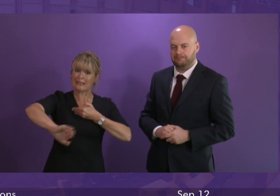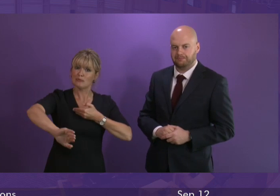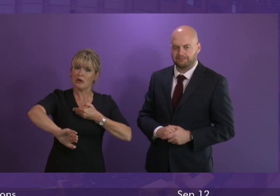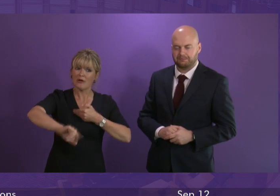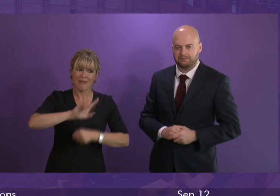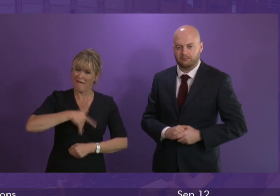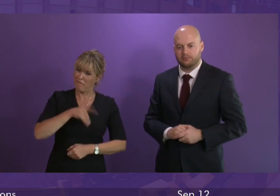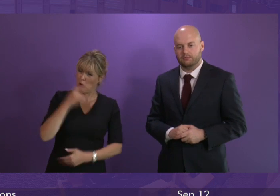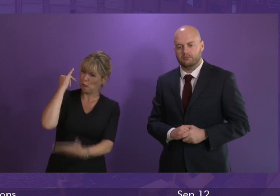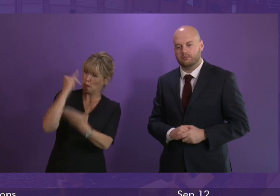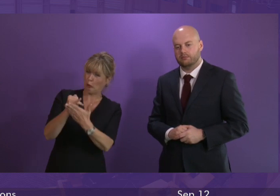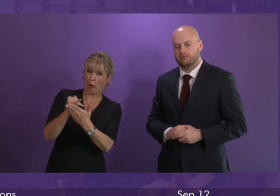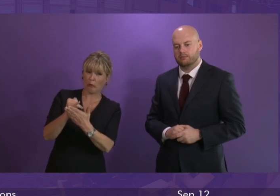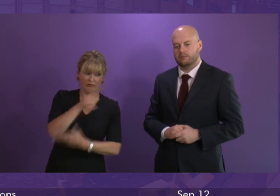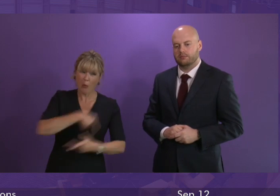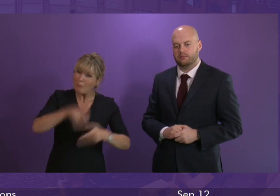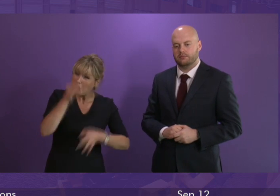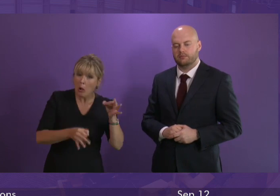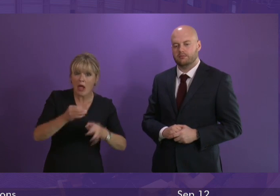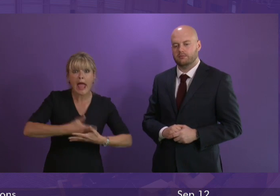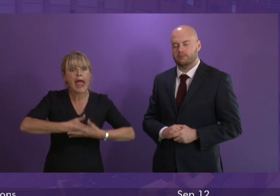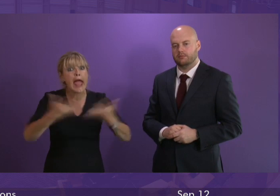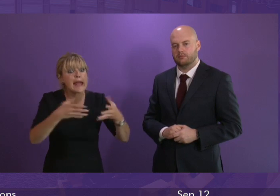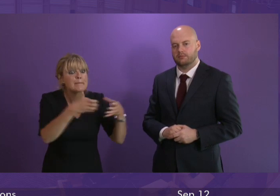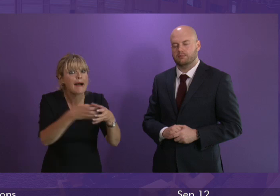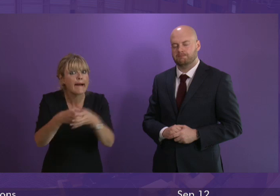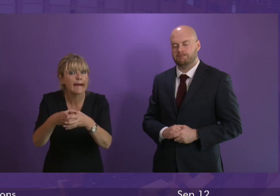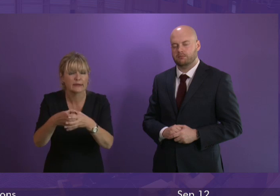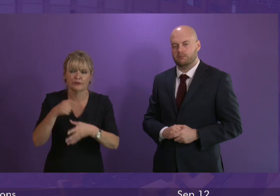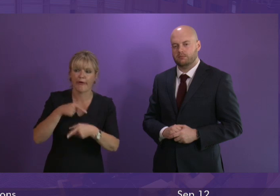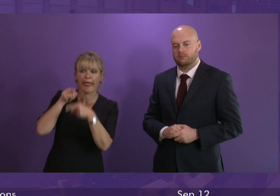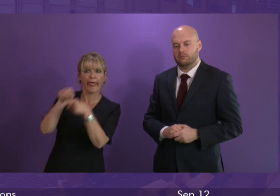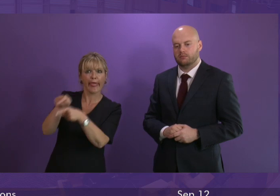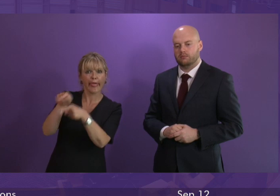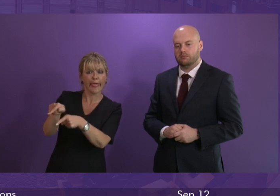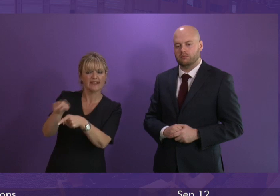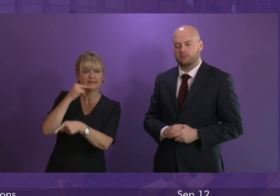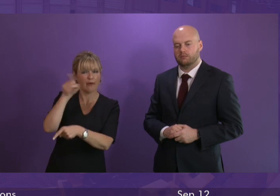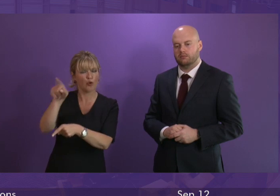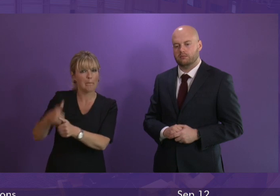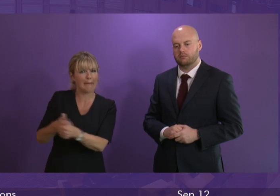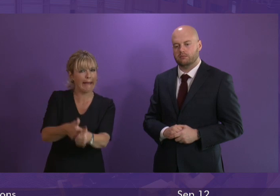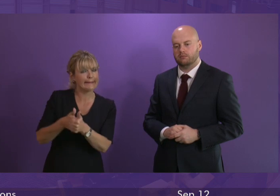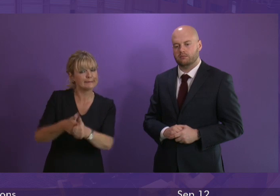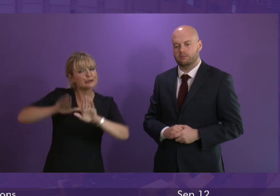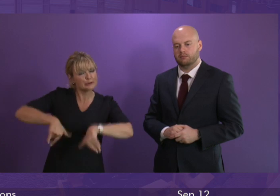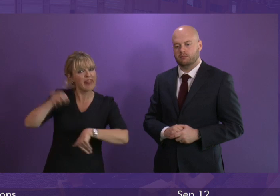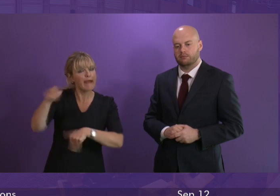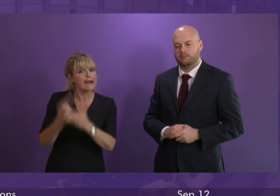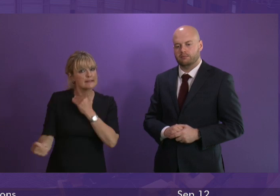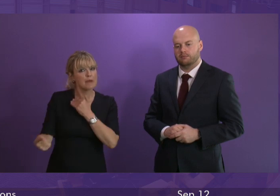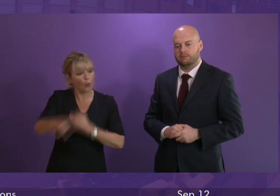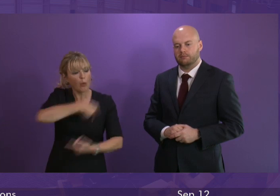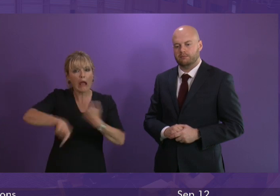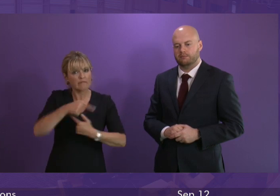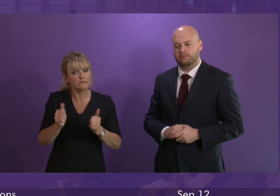but deeply dangerous for politicians of any party to attack the independence of the judiciary and I think it is incumbent on all of us